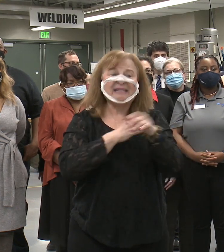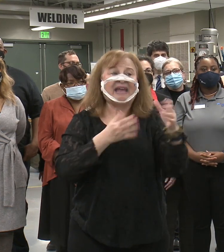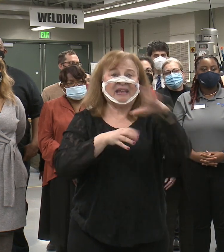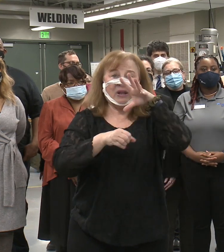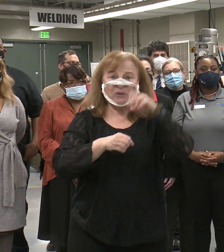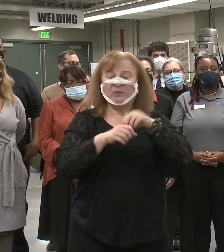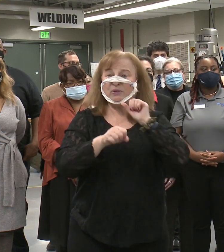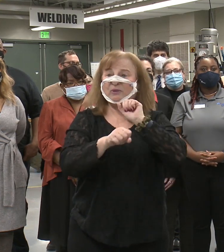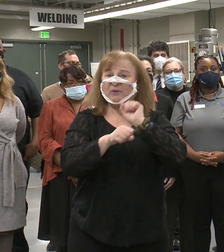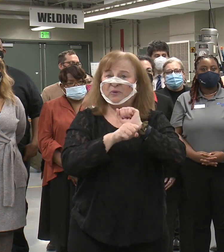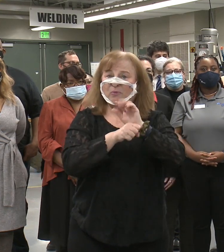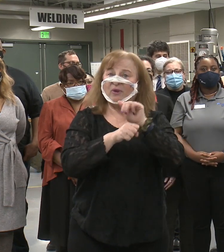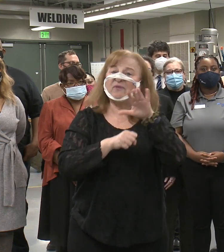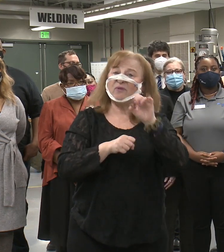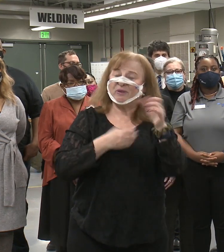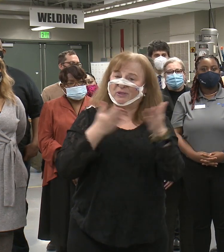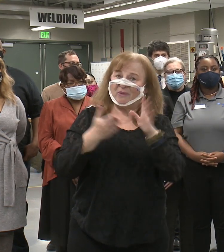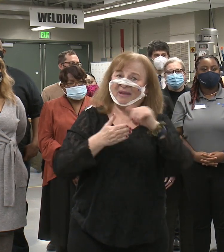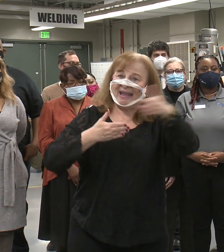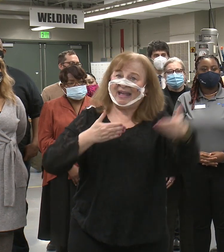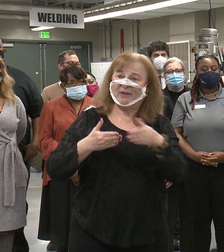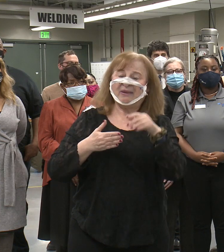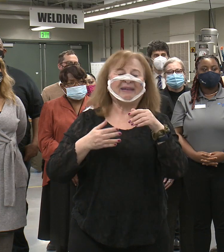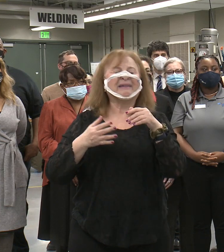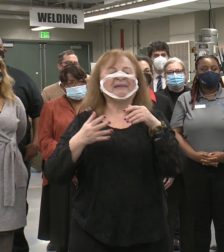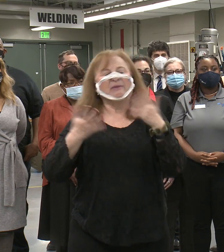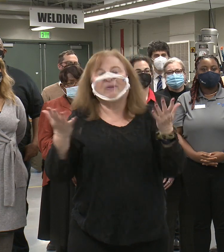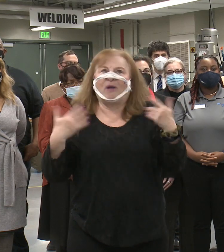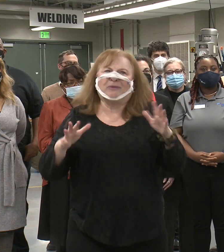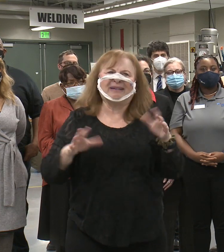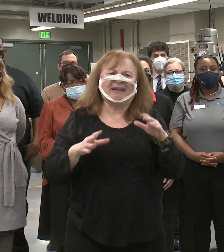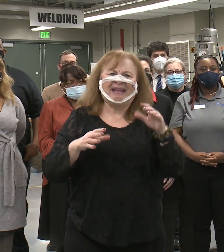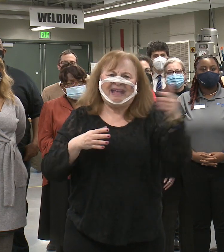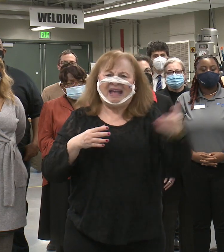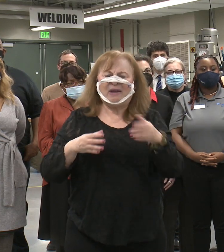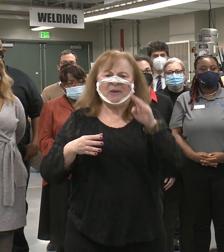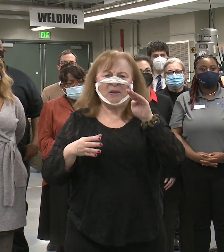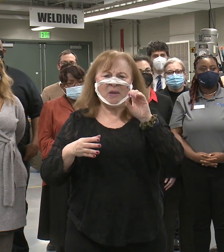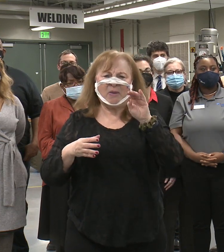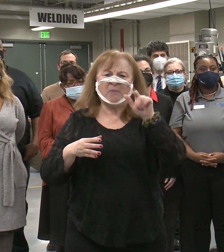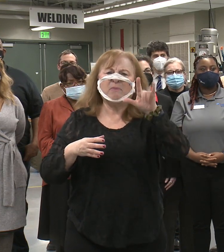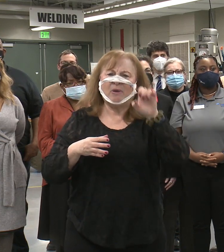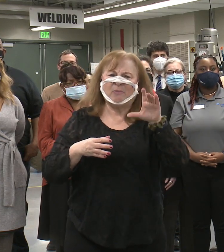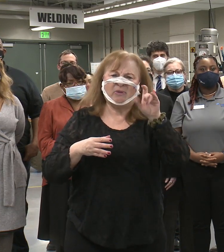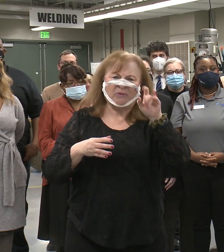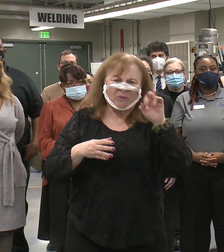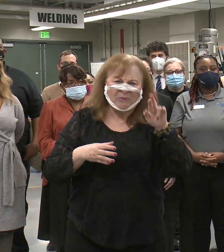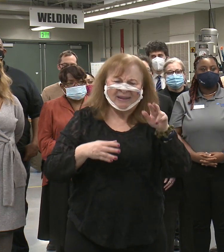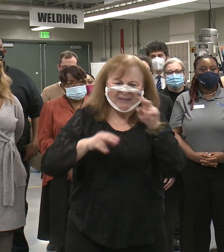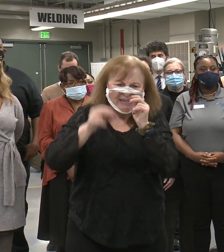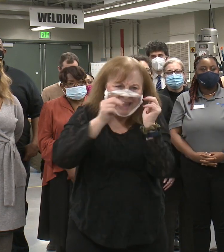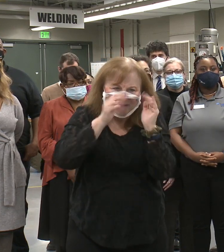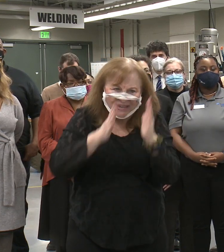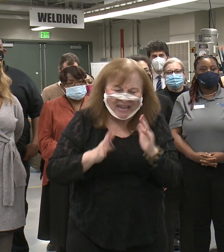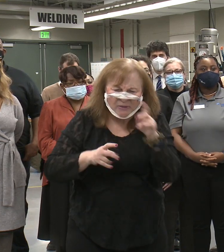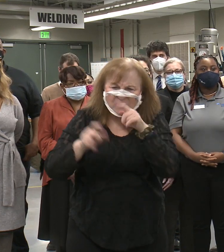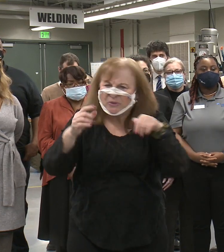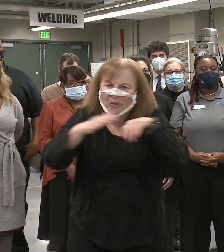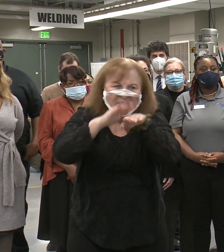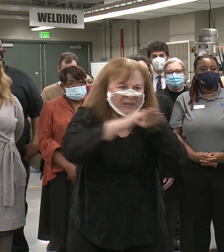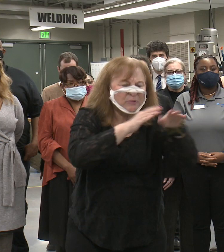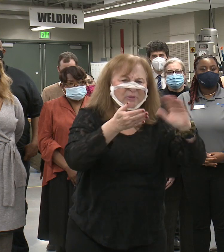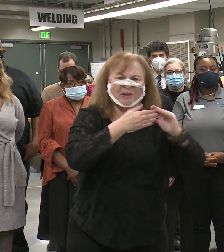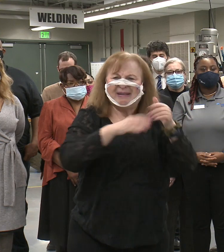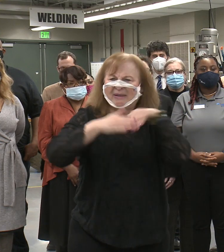inclusion to workforce services by hiring mobile, we've already hired actually, mobile career navigators to go directly into the community and to our